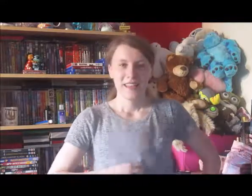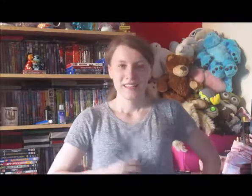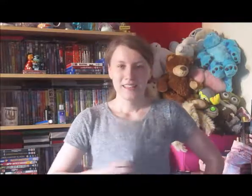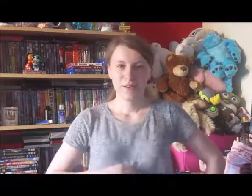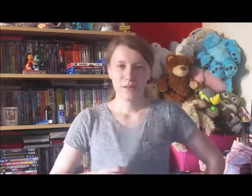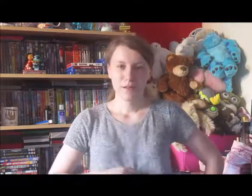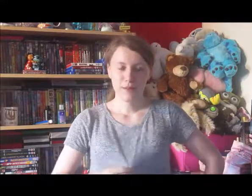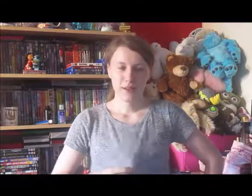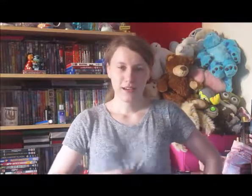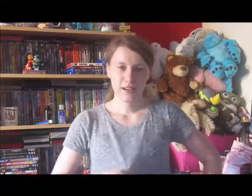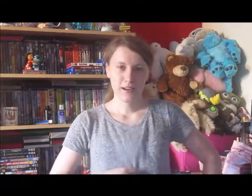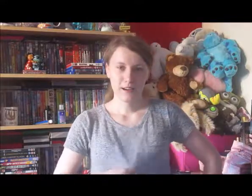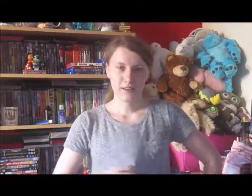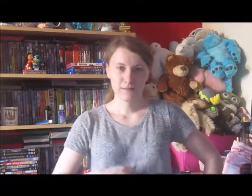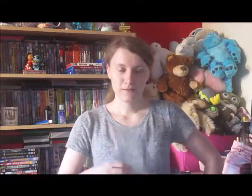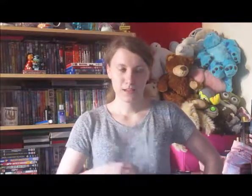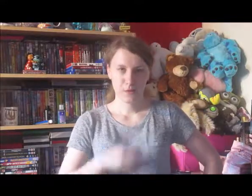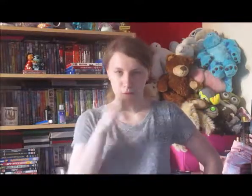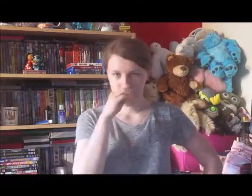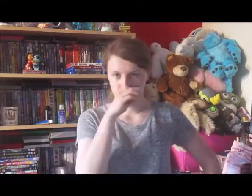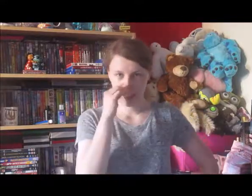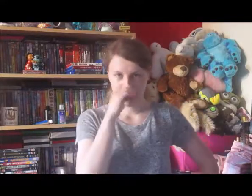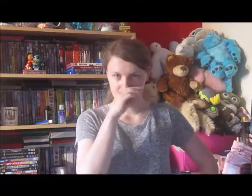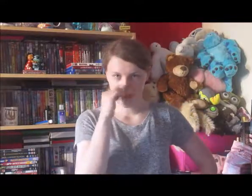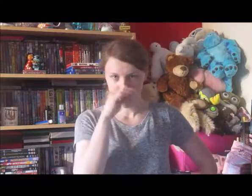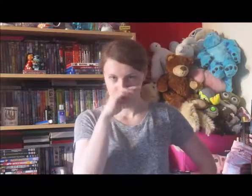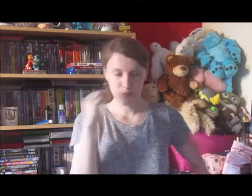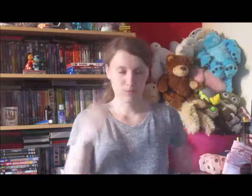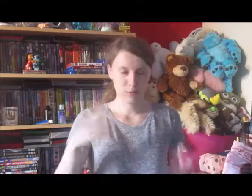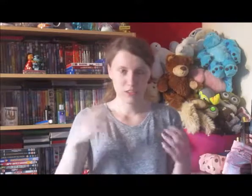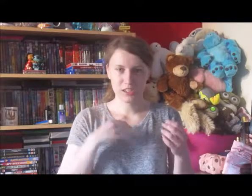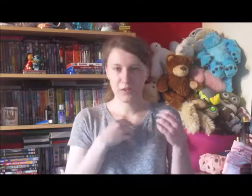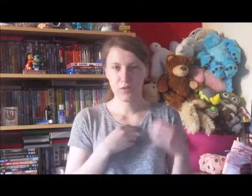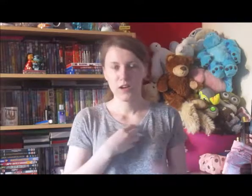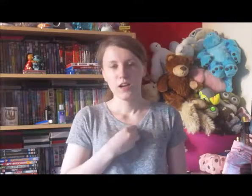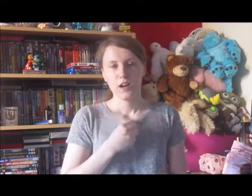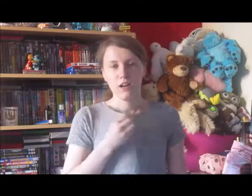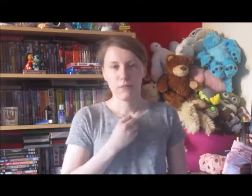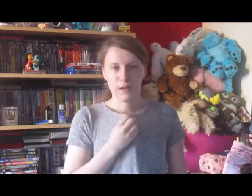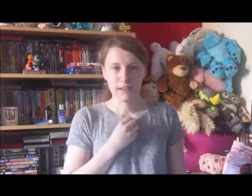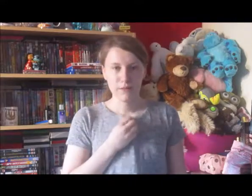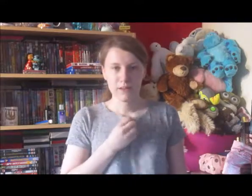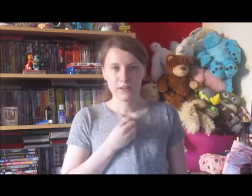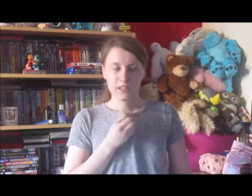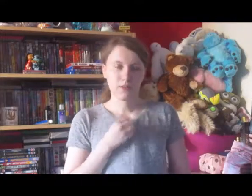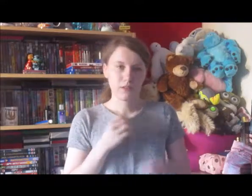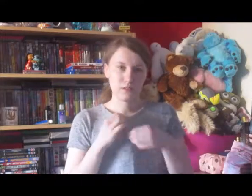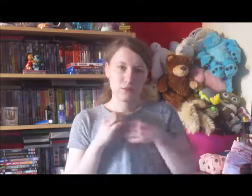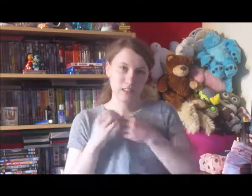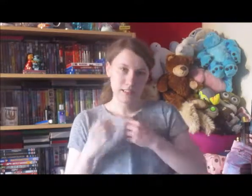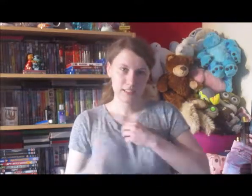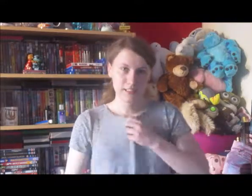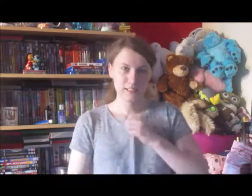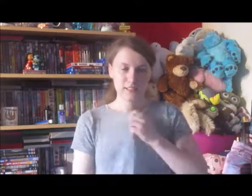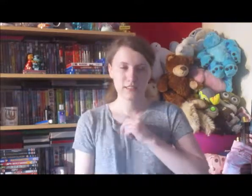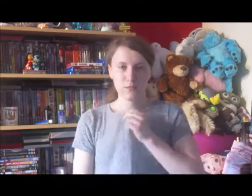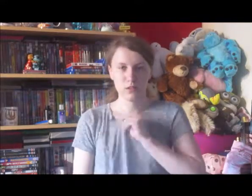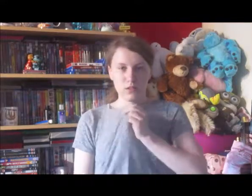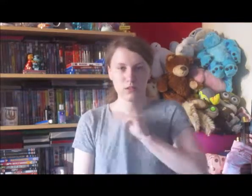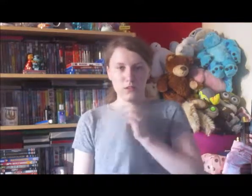I won't be uploading a video on my main channel, or on this channel, on Monday because I'm going to Chessington, so what you'll